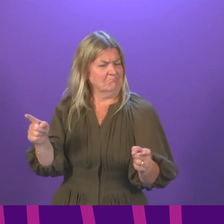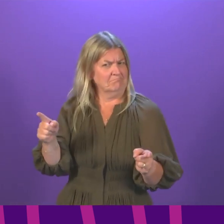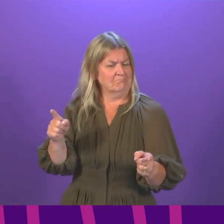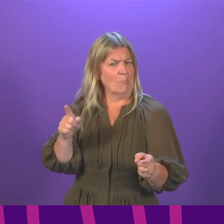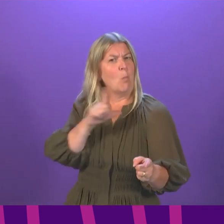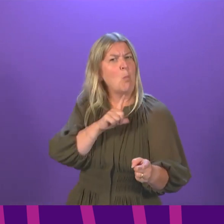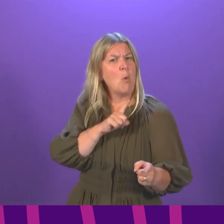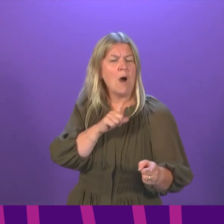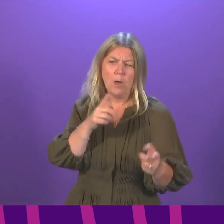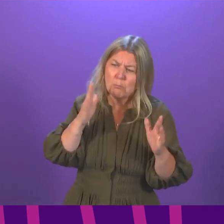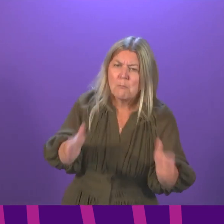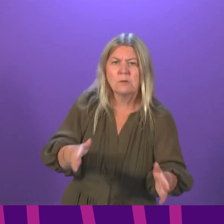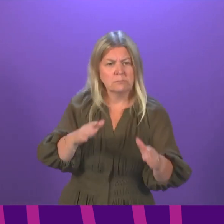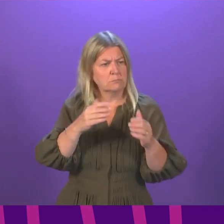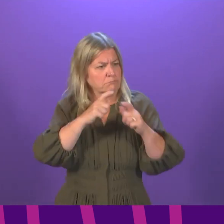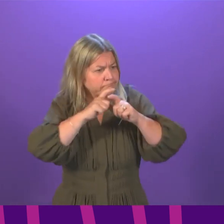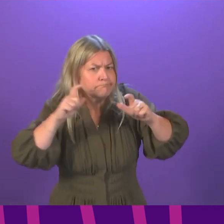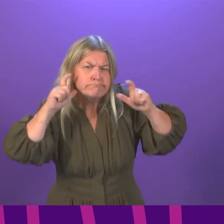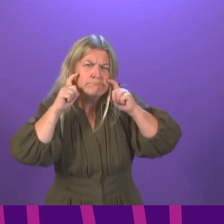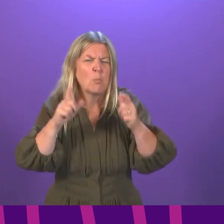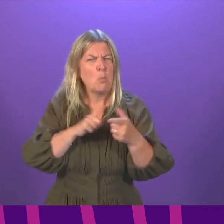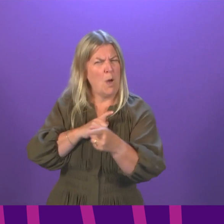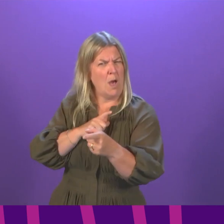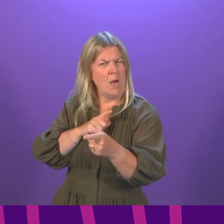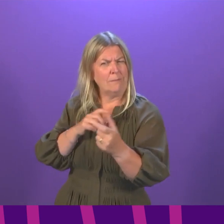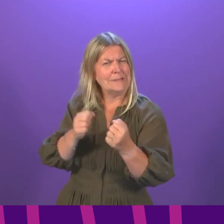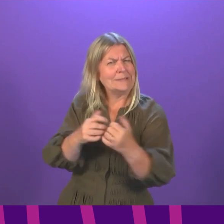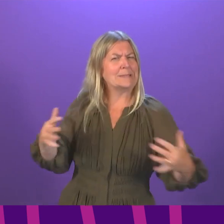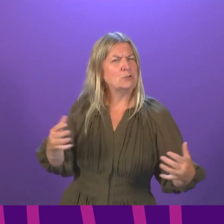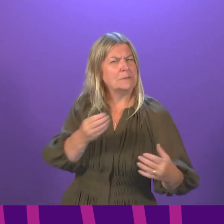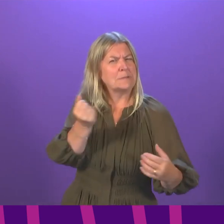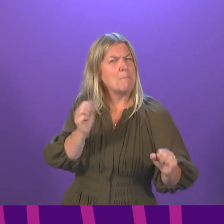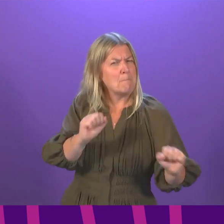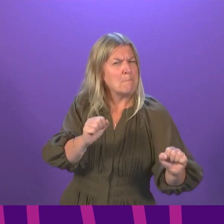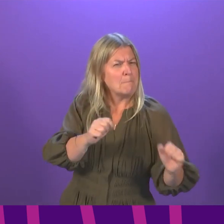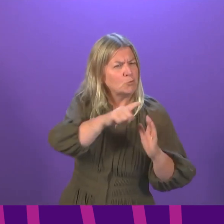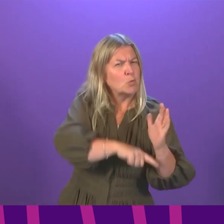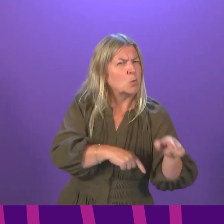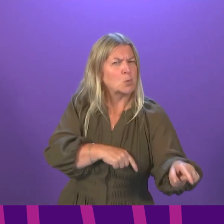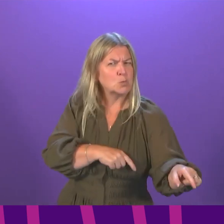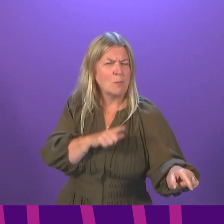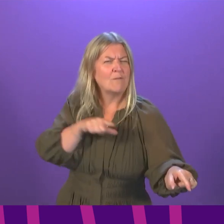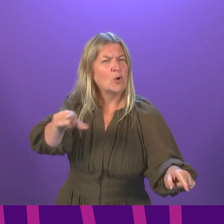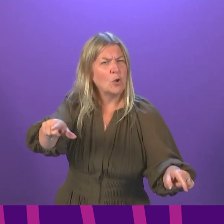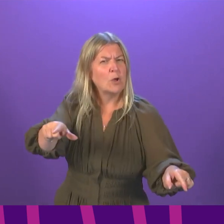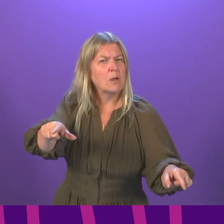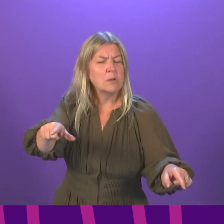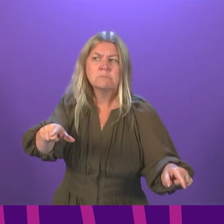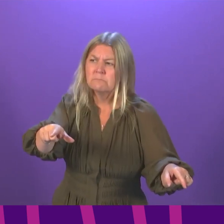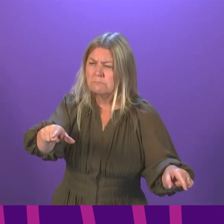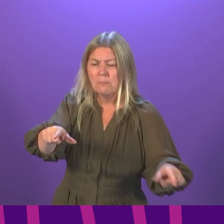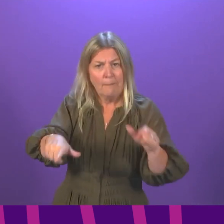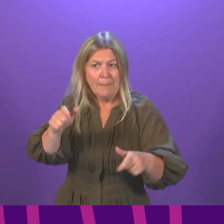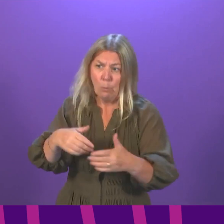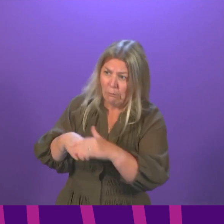of compliance on public transport not good enough? Since the First Minister stated today that face coverings will still be required, what confidence can the passengers